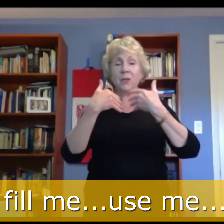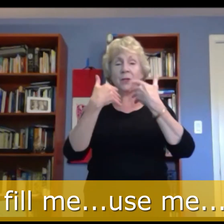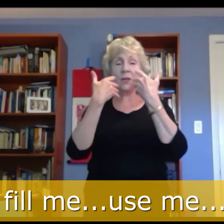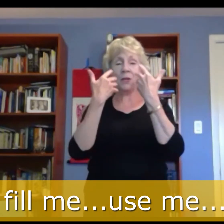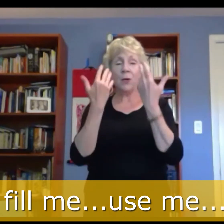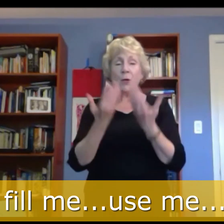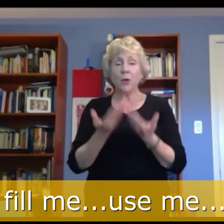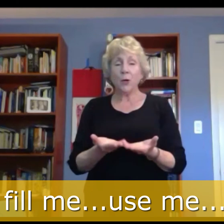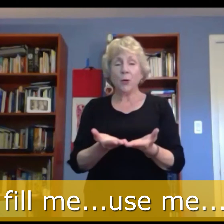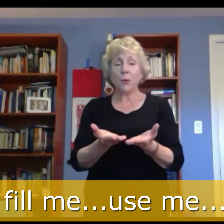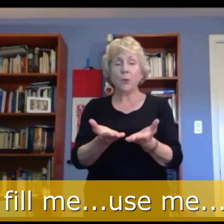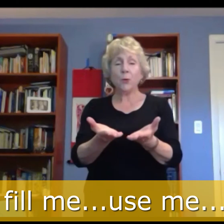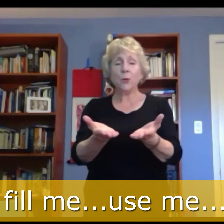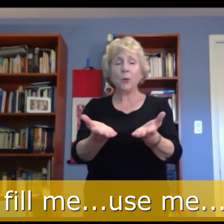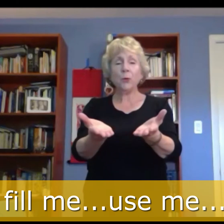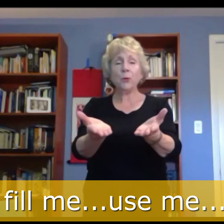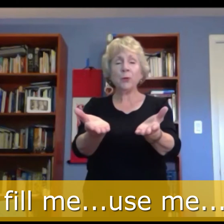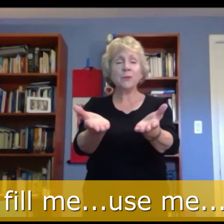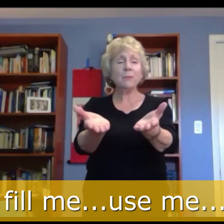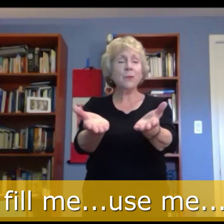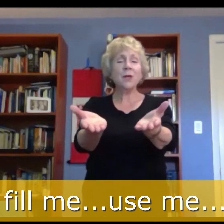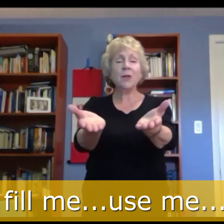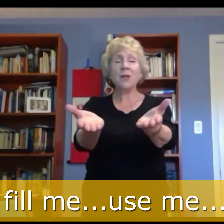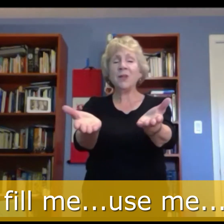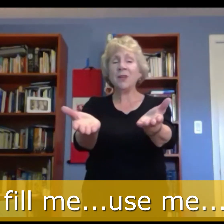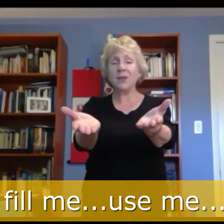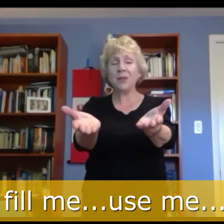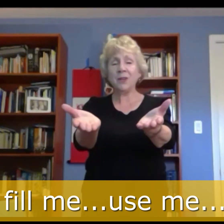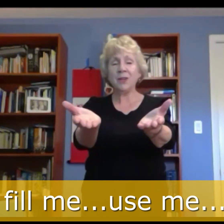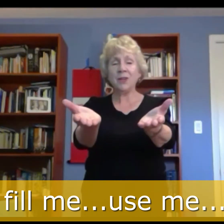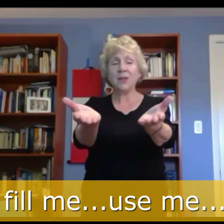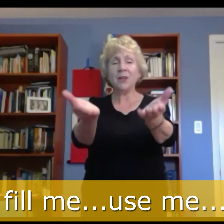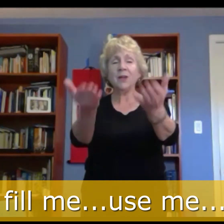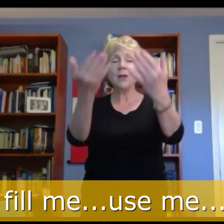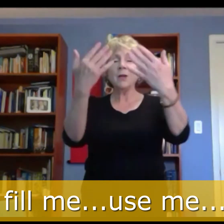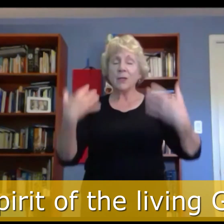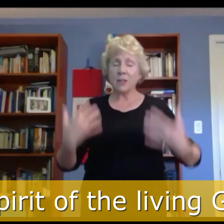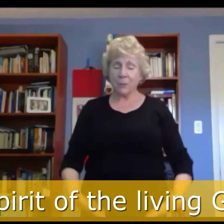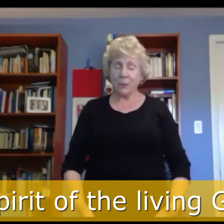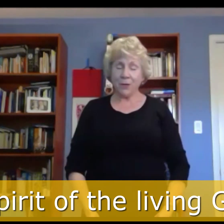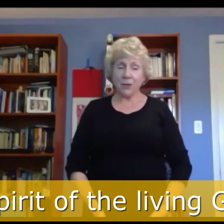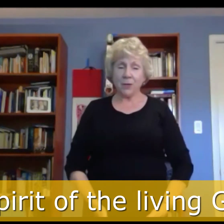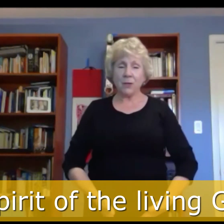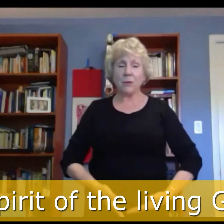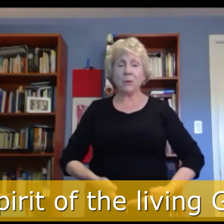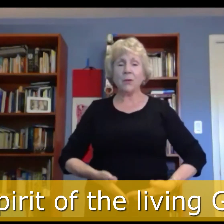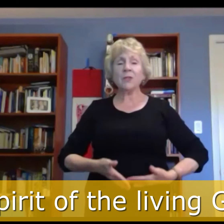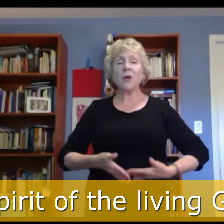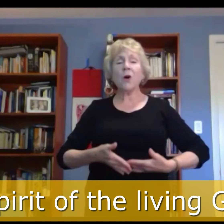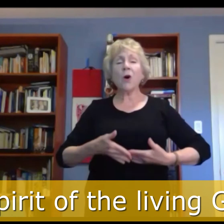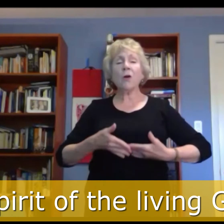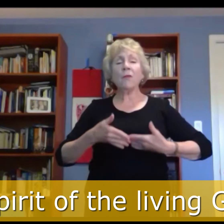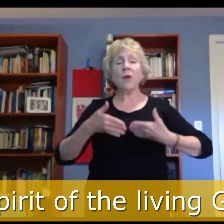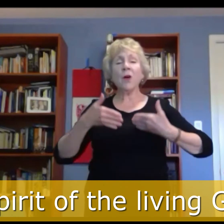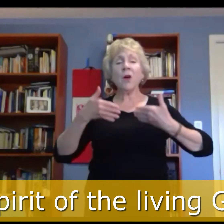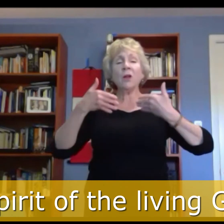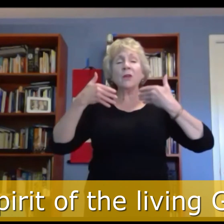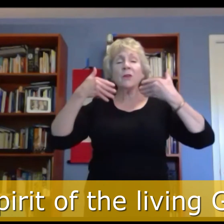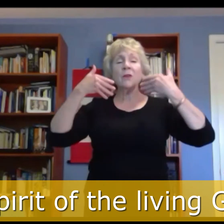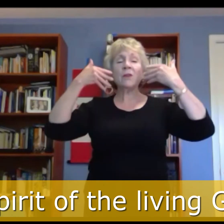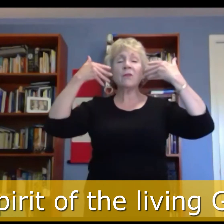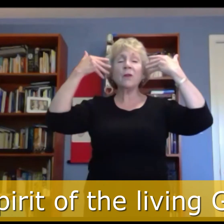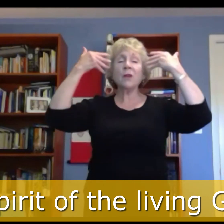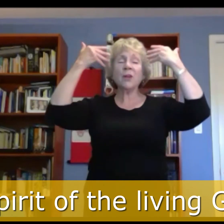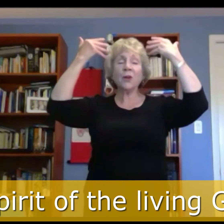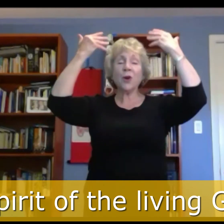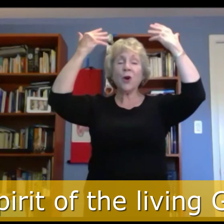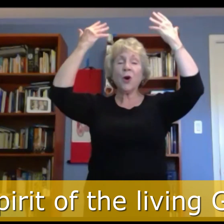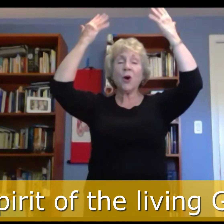Festival